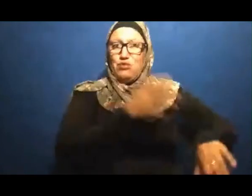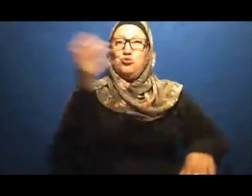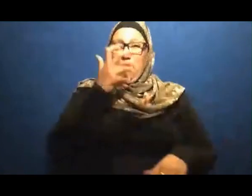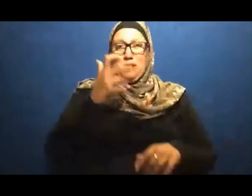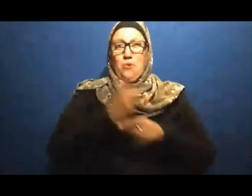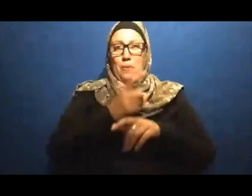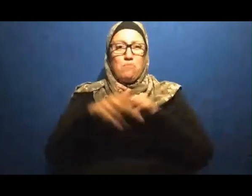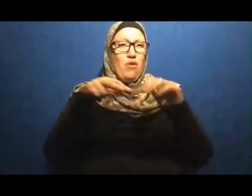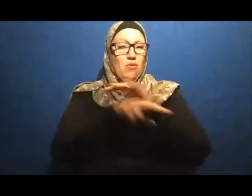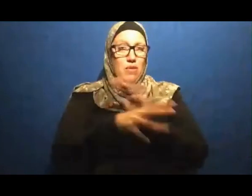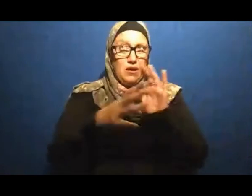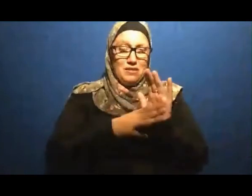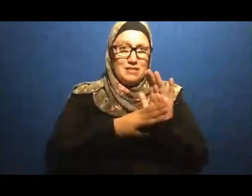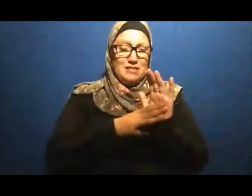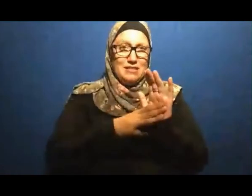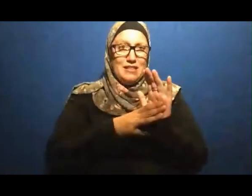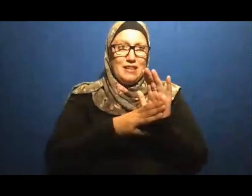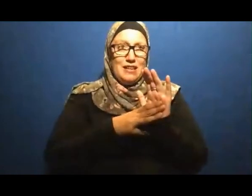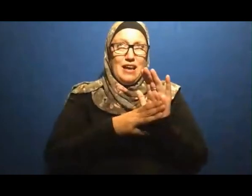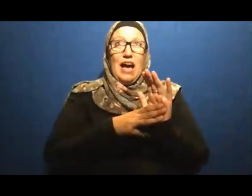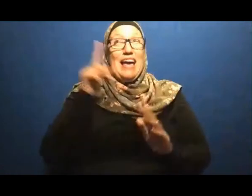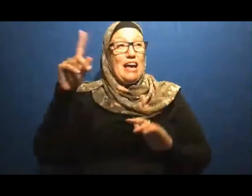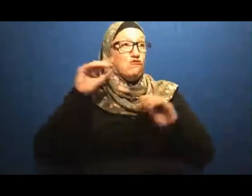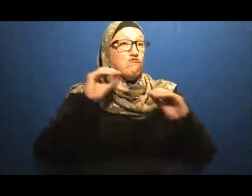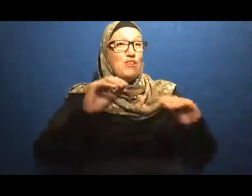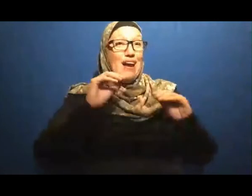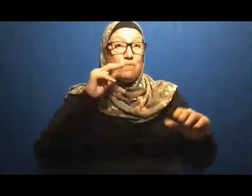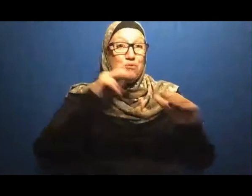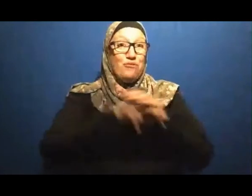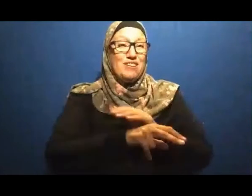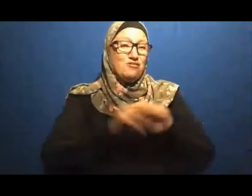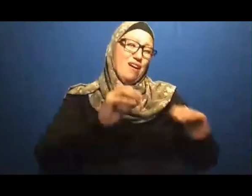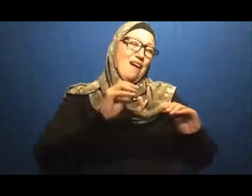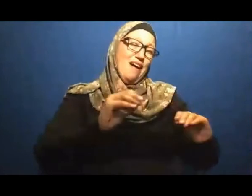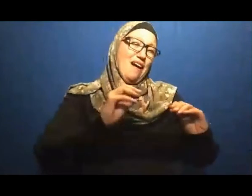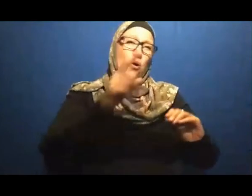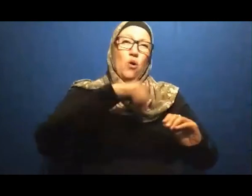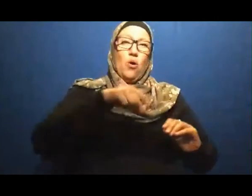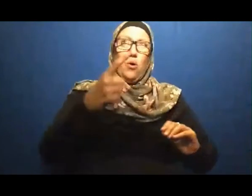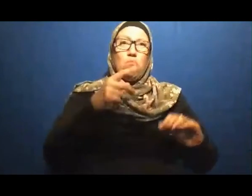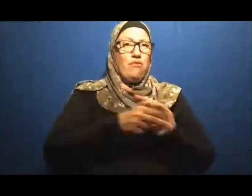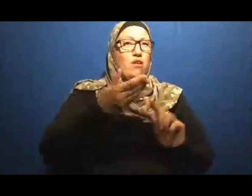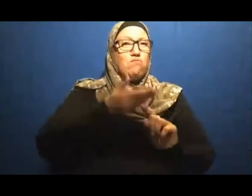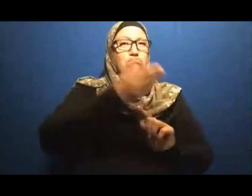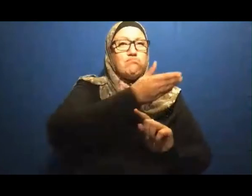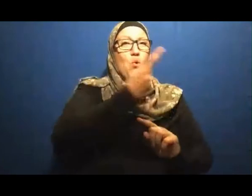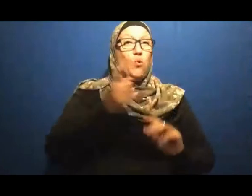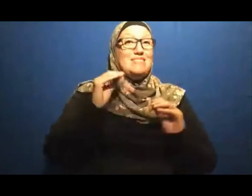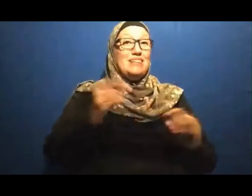prophets The teachers And the mentors Of the prophets Is the almighty God himself